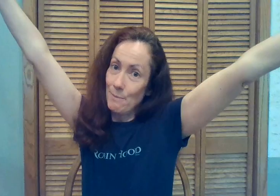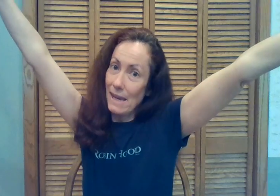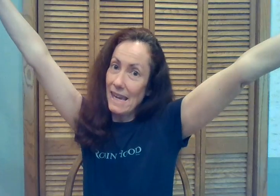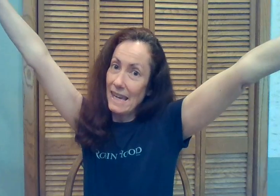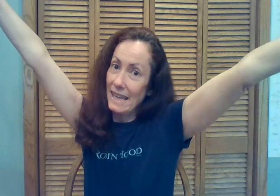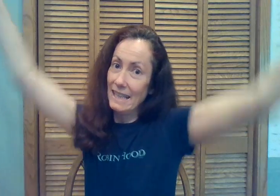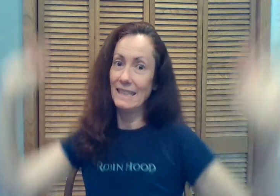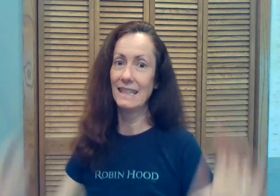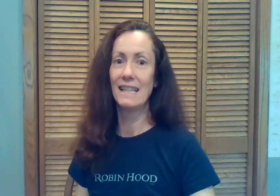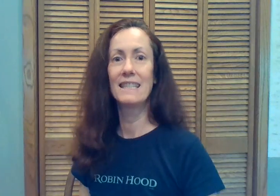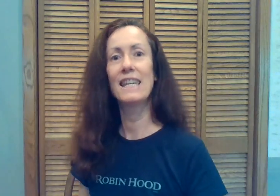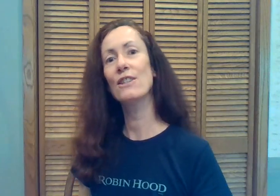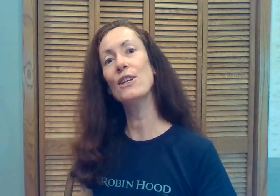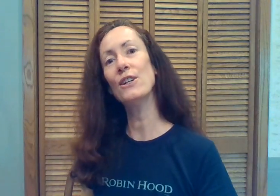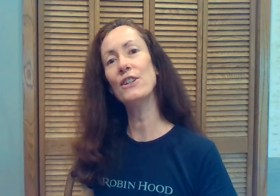to me. See you soon.